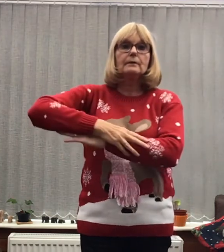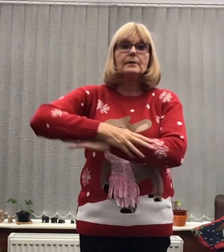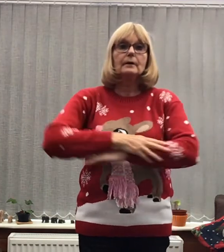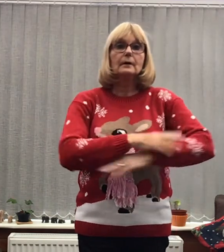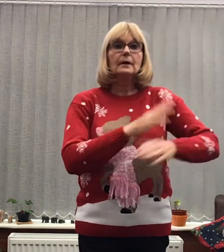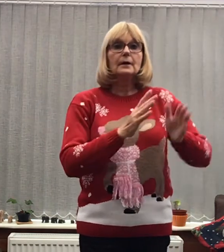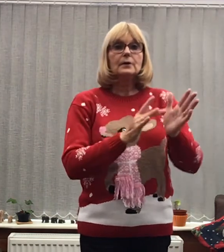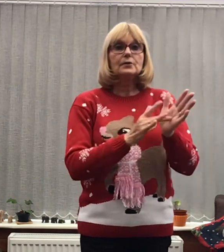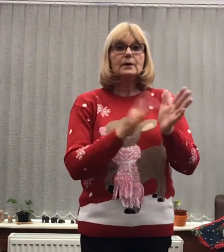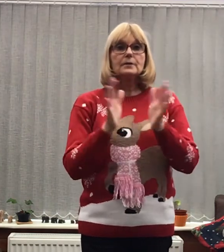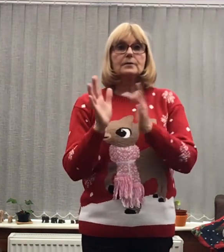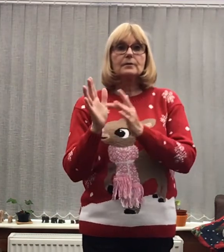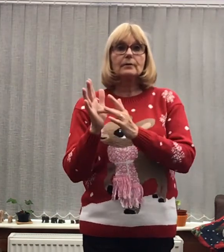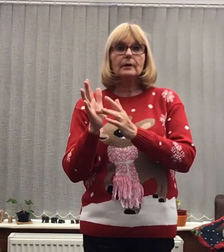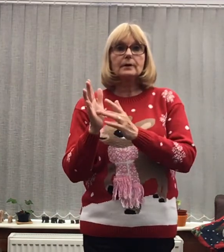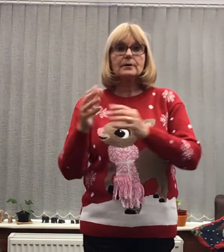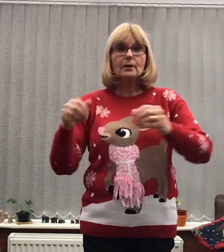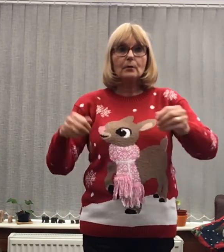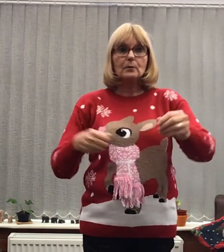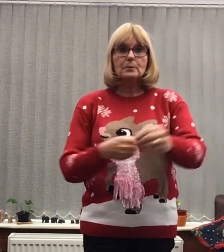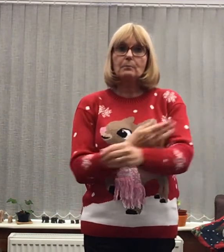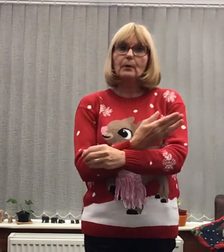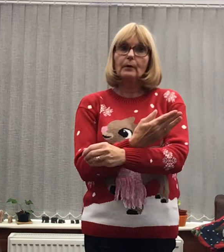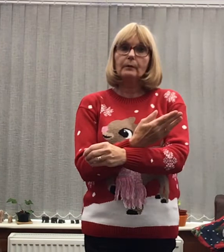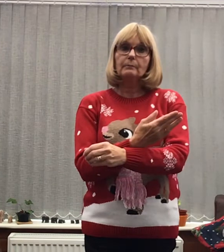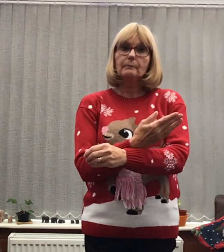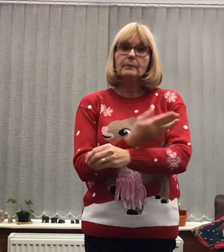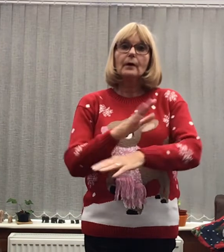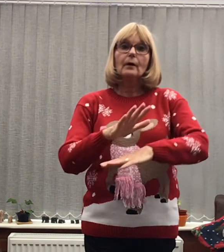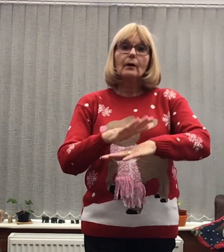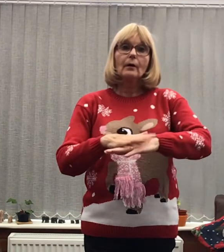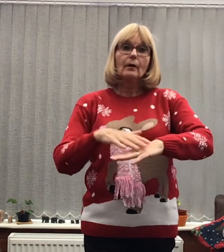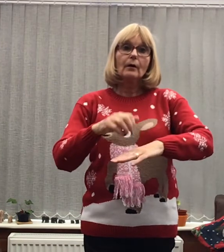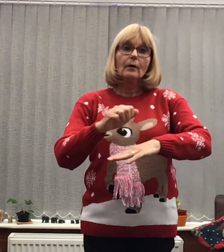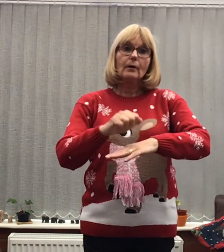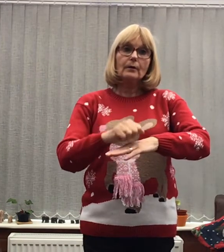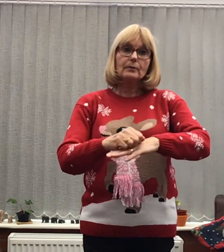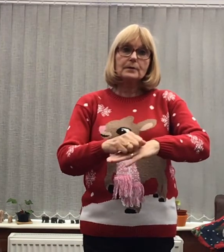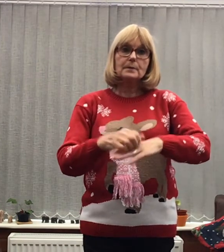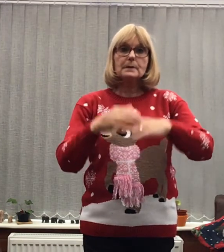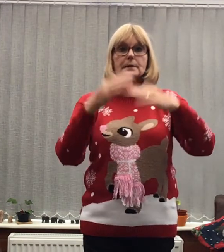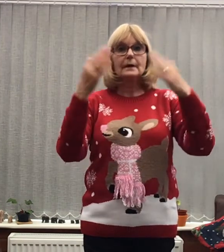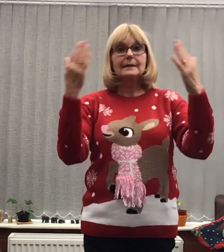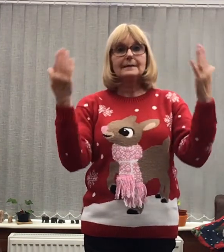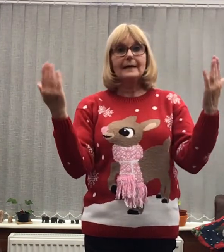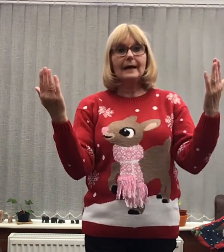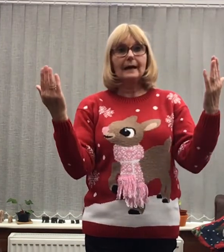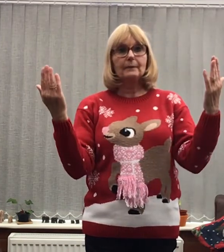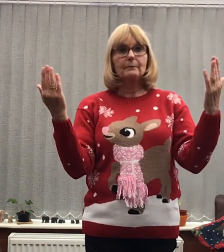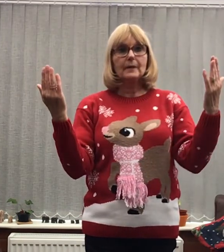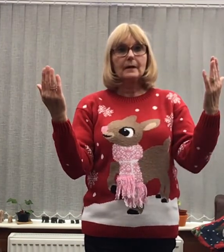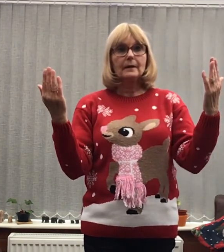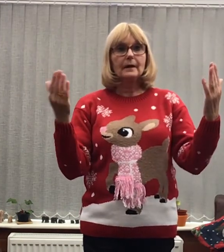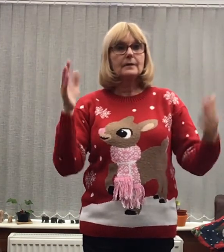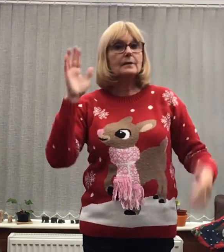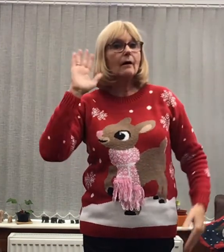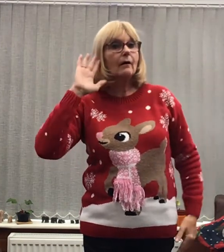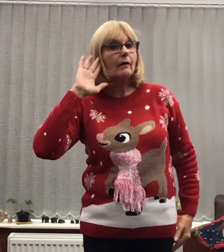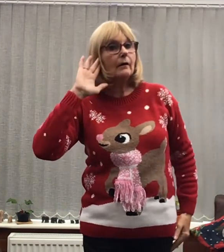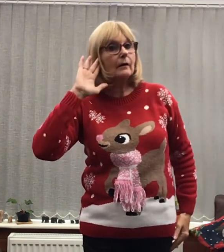Jesus Christ Was born On Christmas Day Then it's Hark